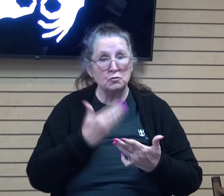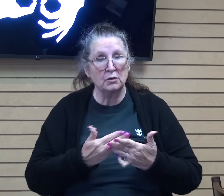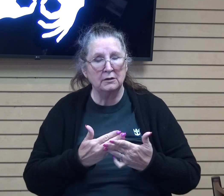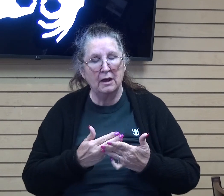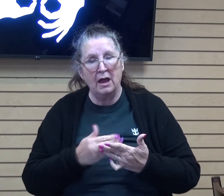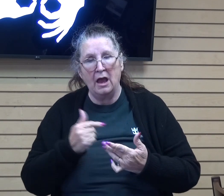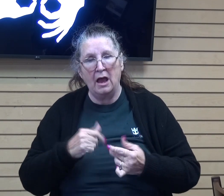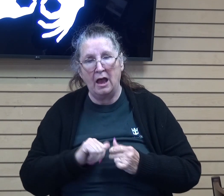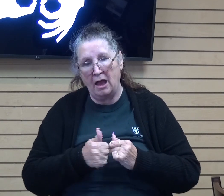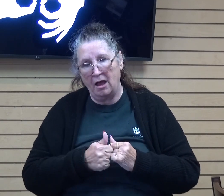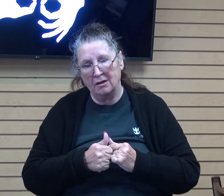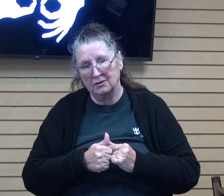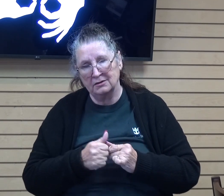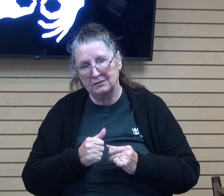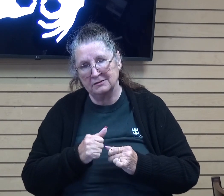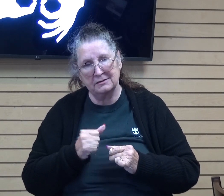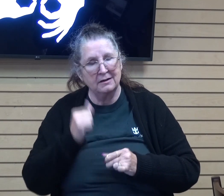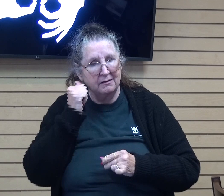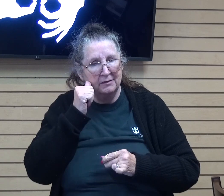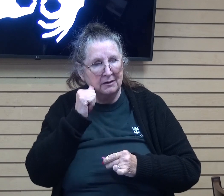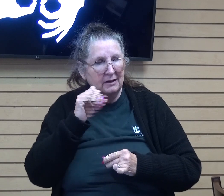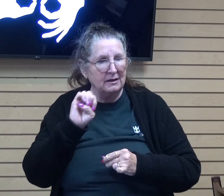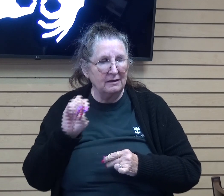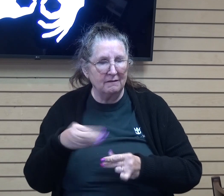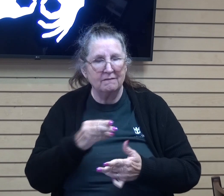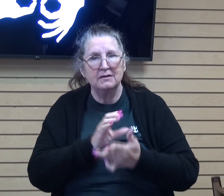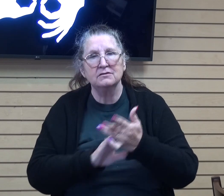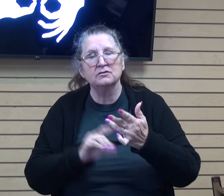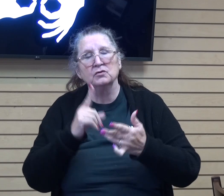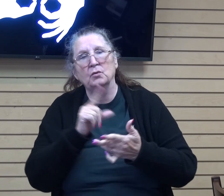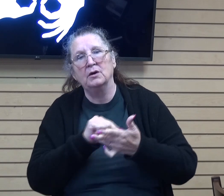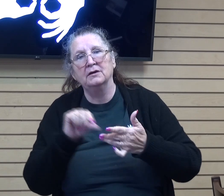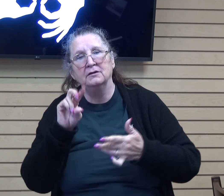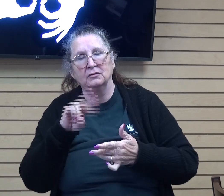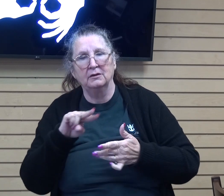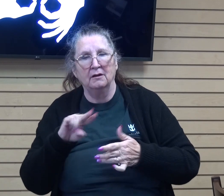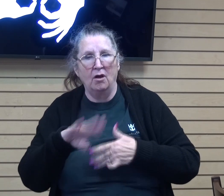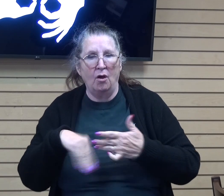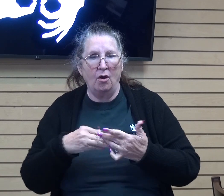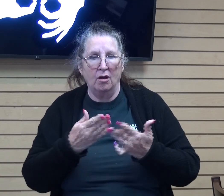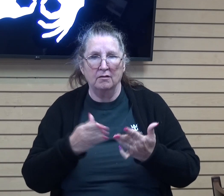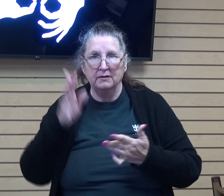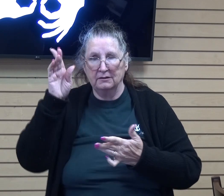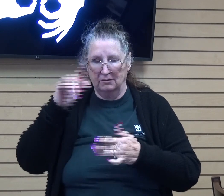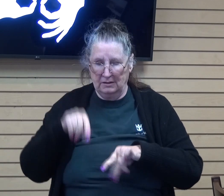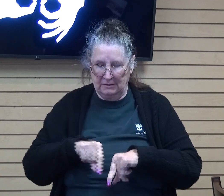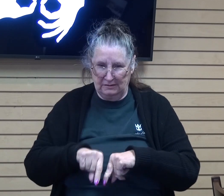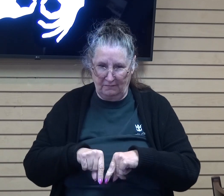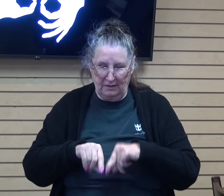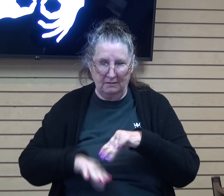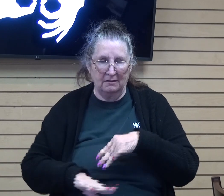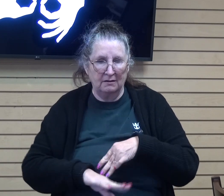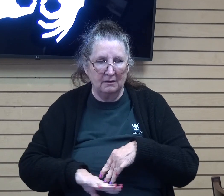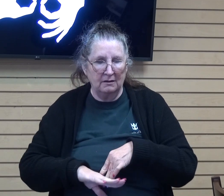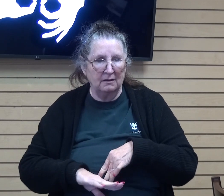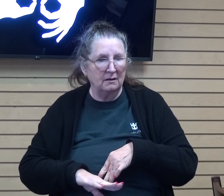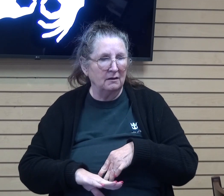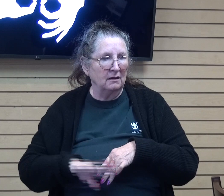practically ephesians 1 22 says and he put all things under his feet and gave him to be head over all